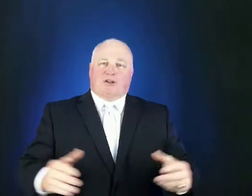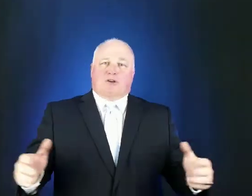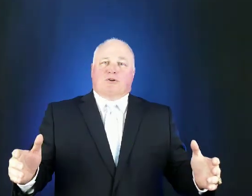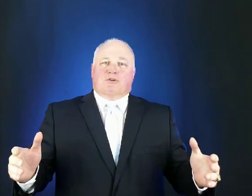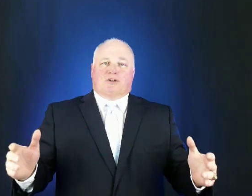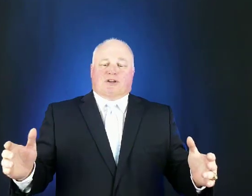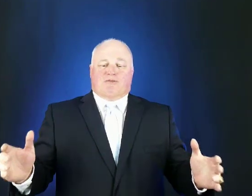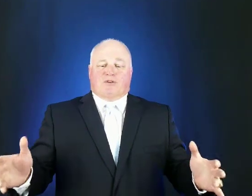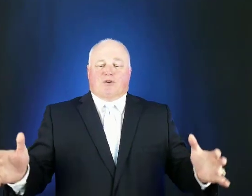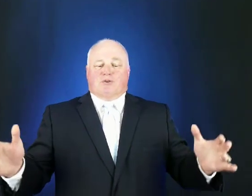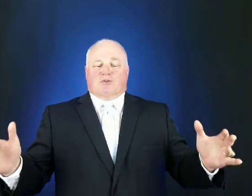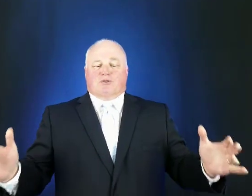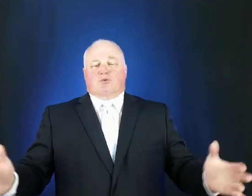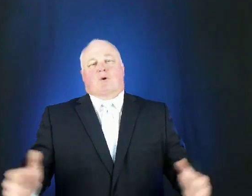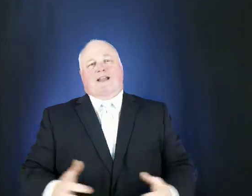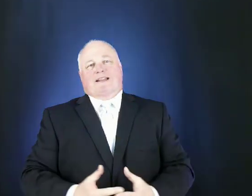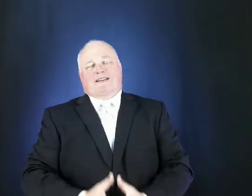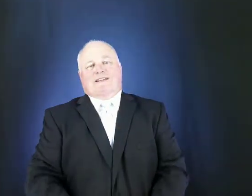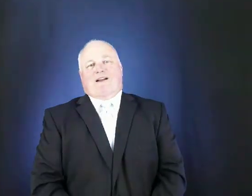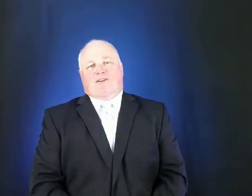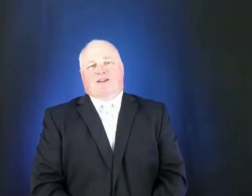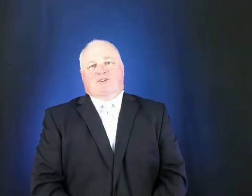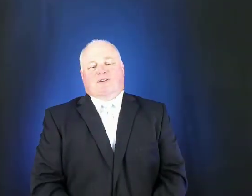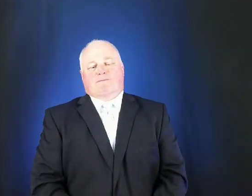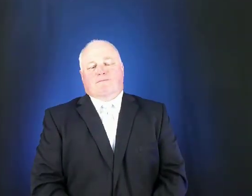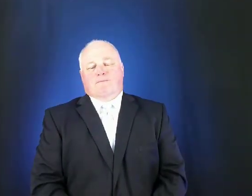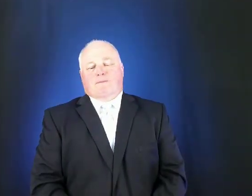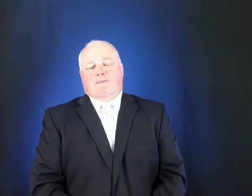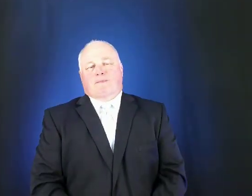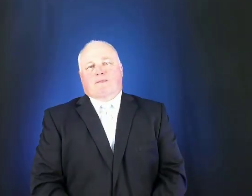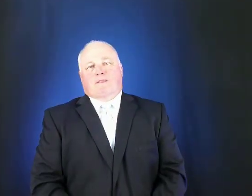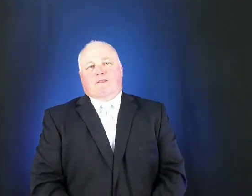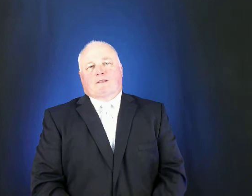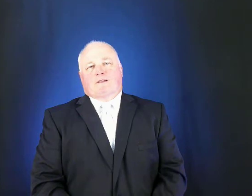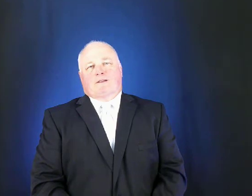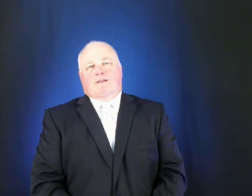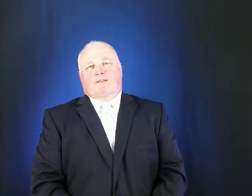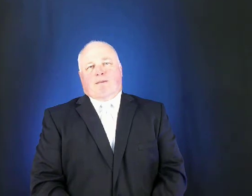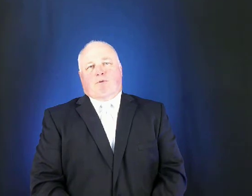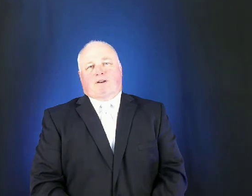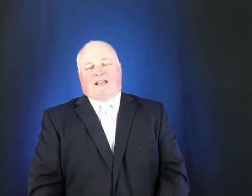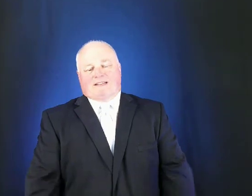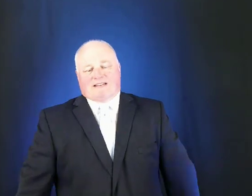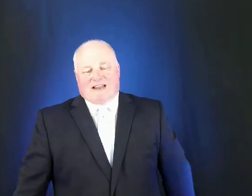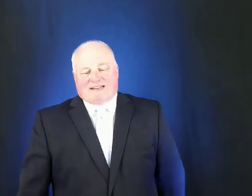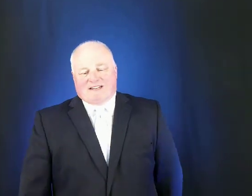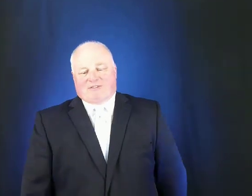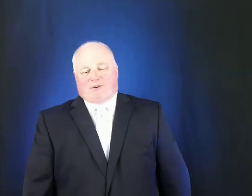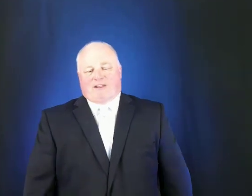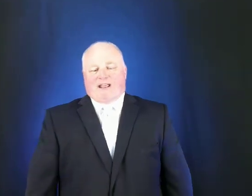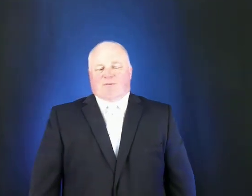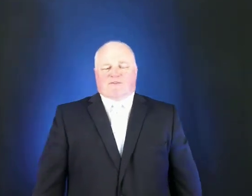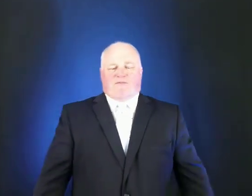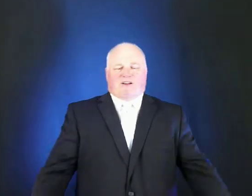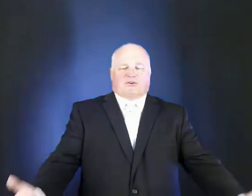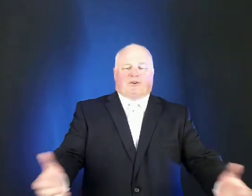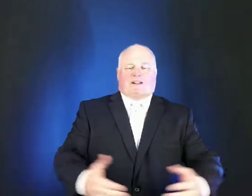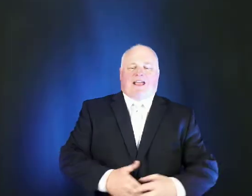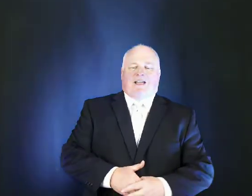used to confuse or sway an entire nation that broadcast in 1938 was a fictional account